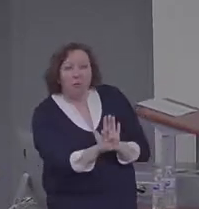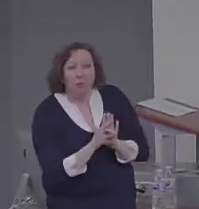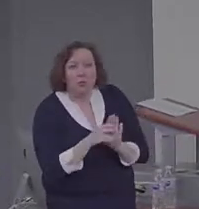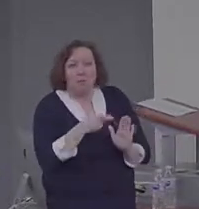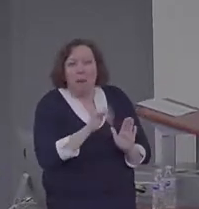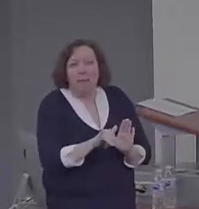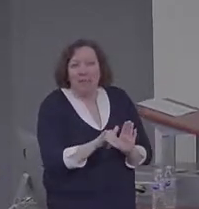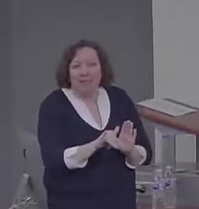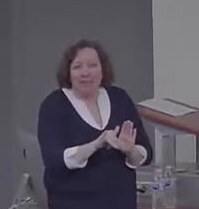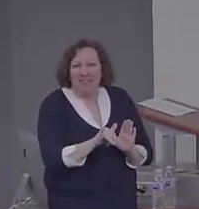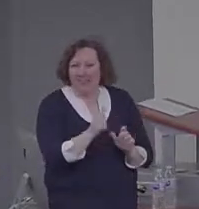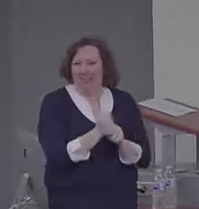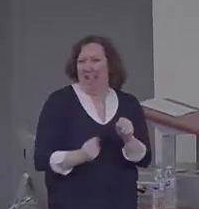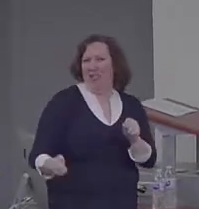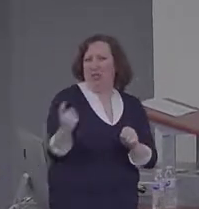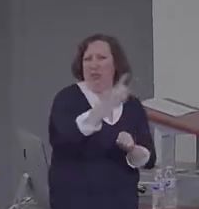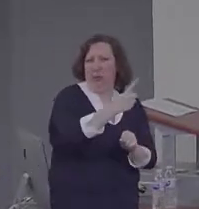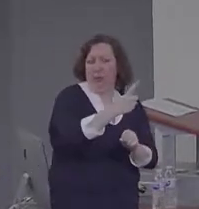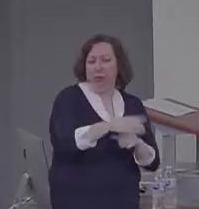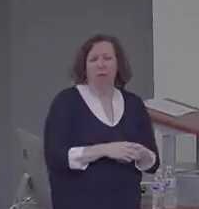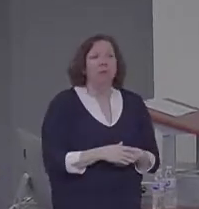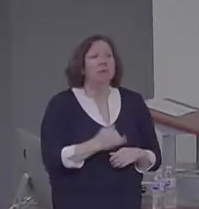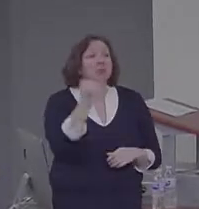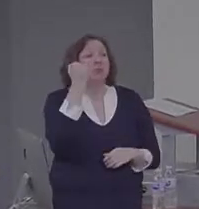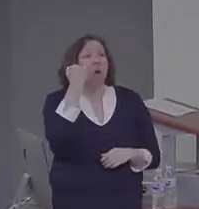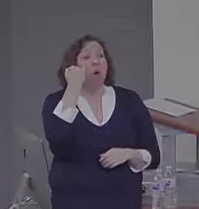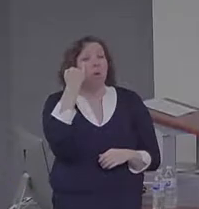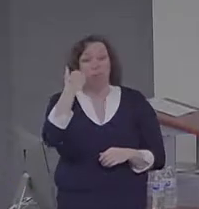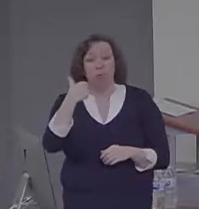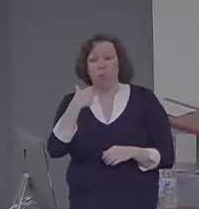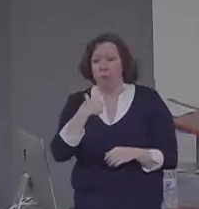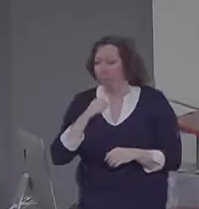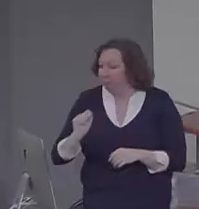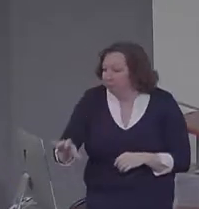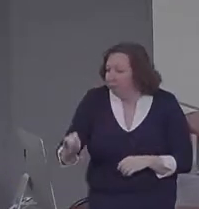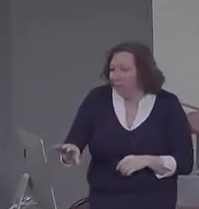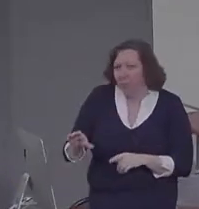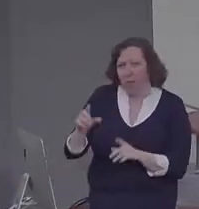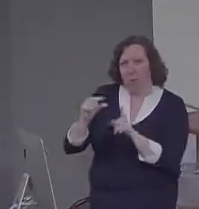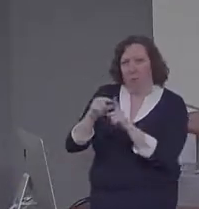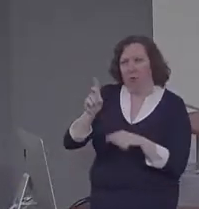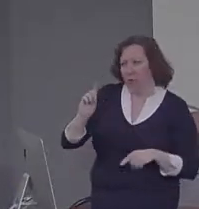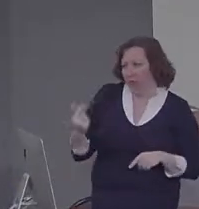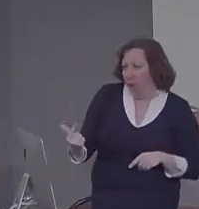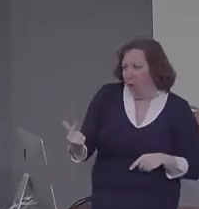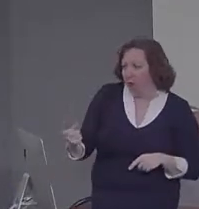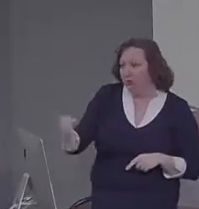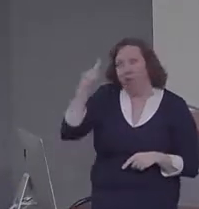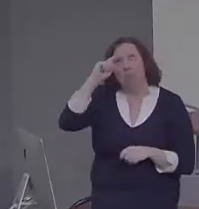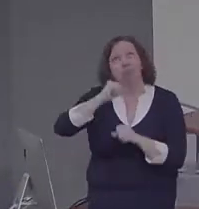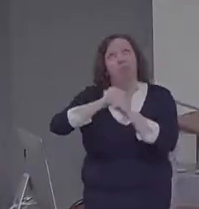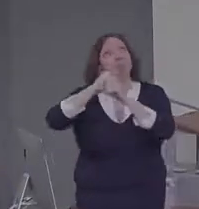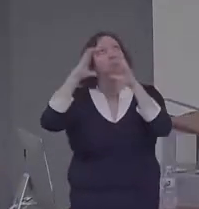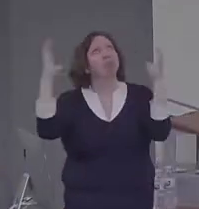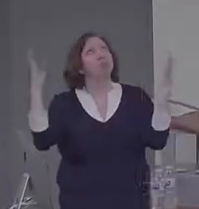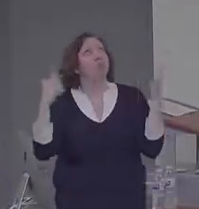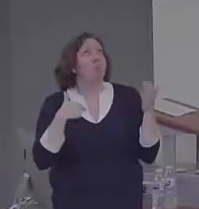in response to a Q word like dog and an instruction, imagine a plausible event that could happen to you in the next couple of years